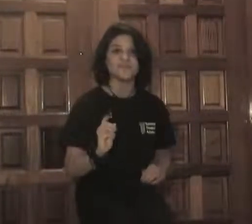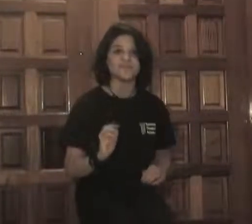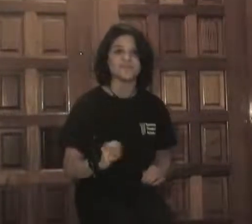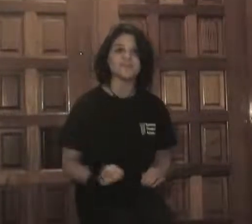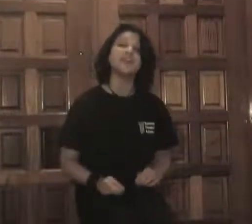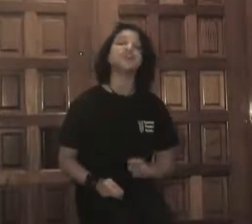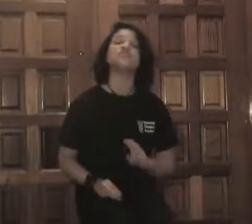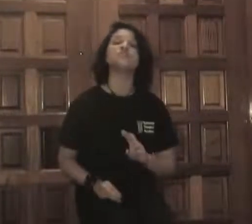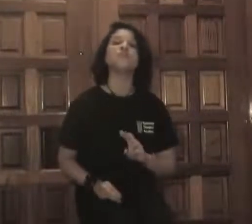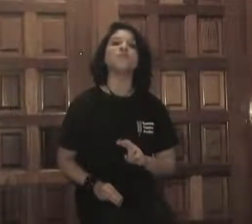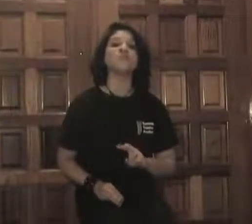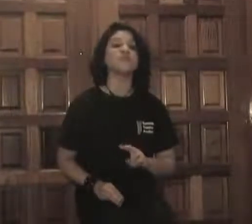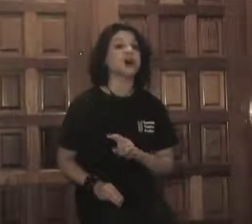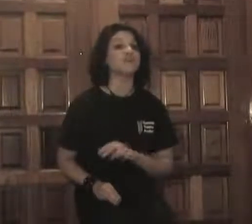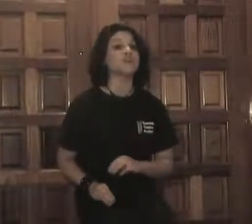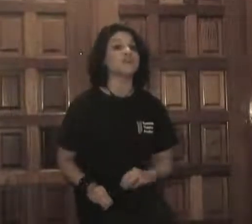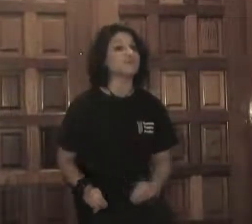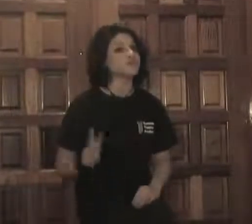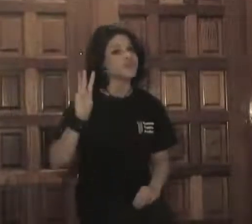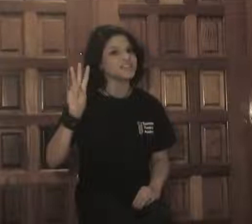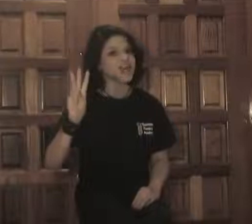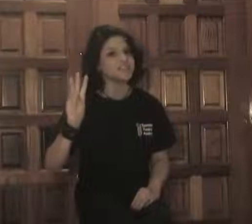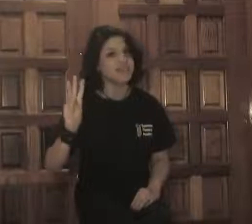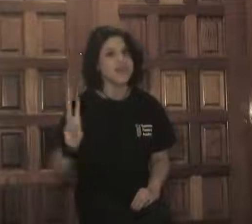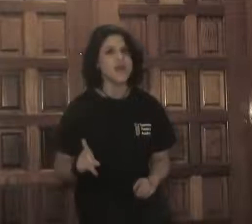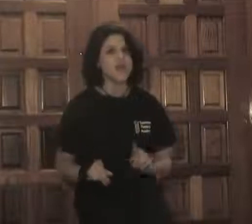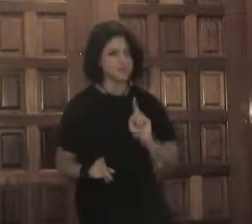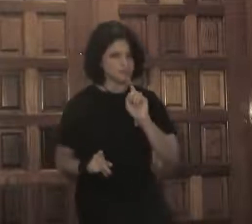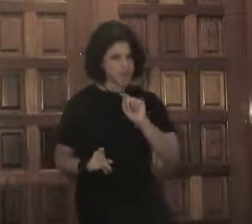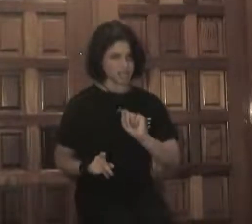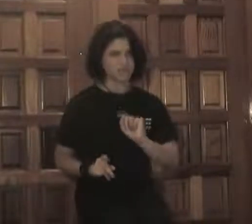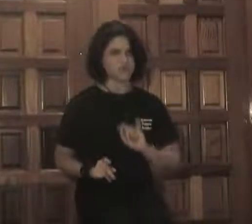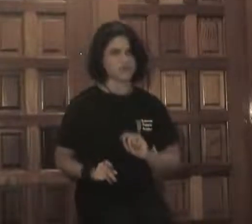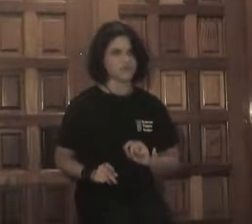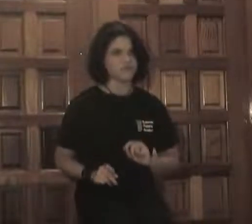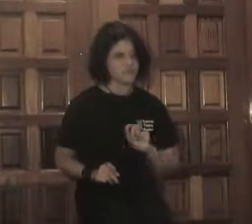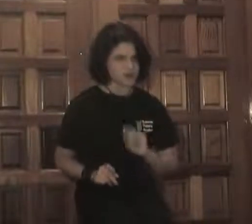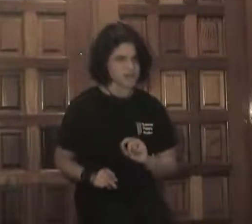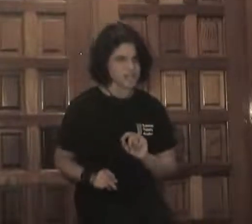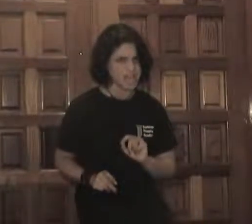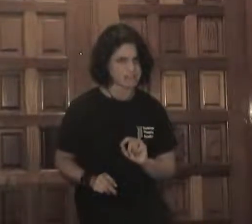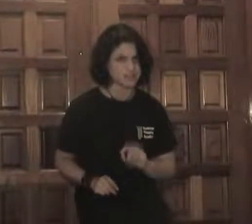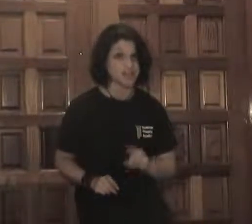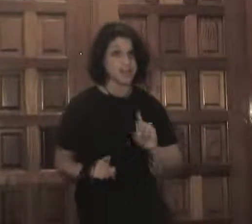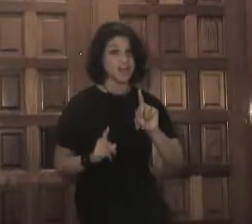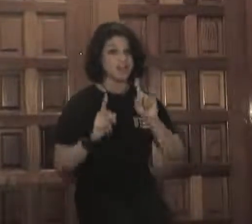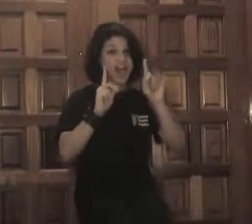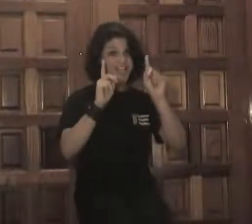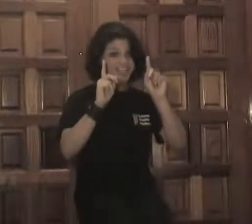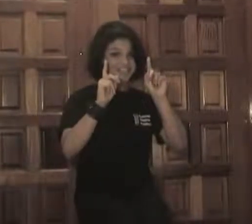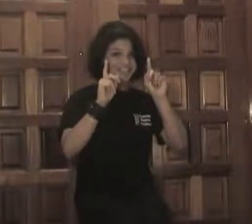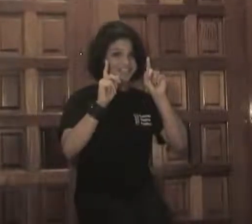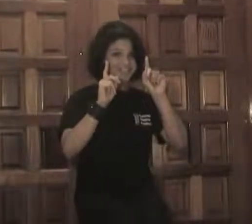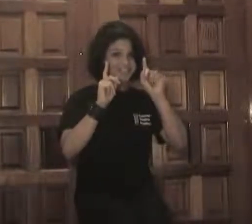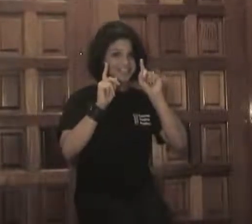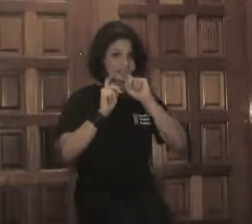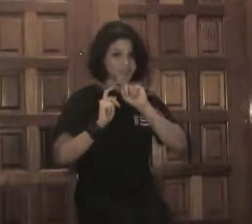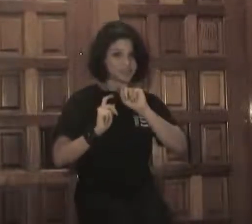Tofu also has astonishing health benefits. Did you know women who have tofu three times a day are at much lower risk of ovarian cancer?